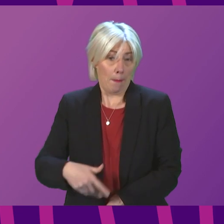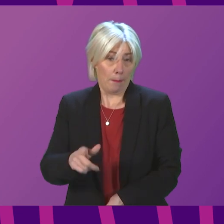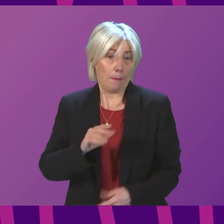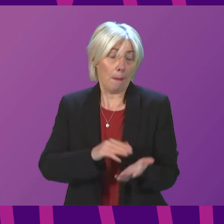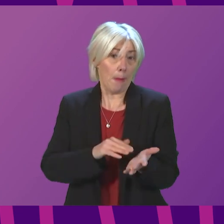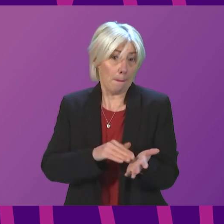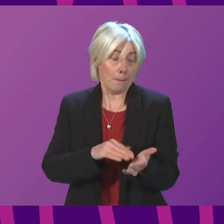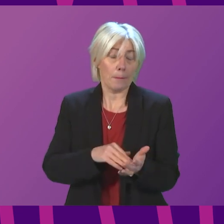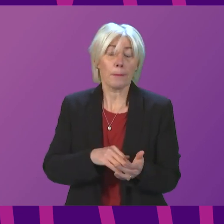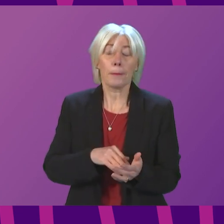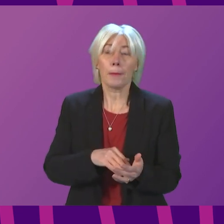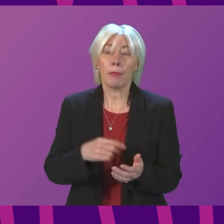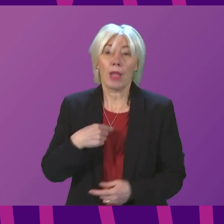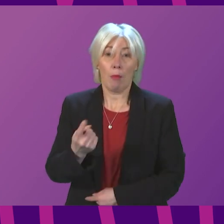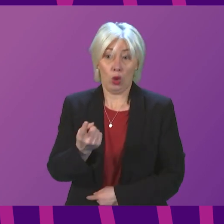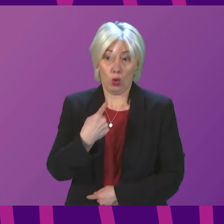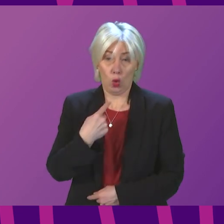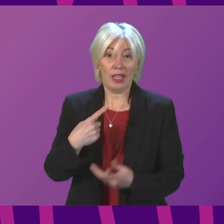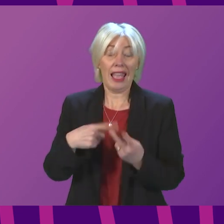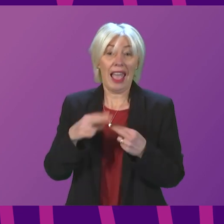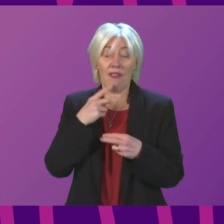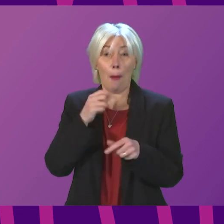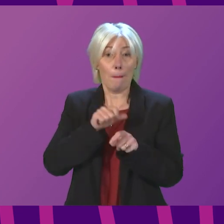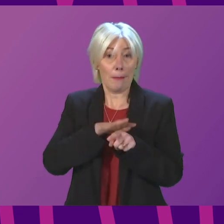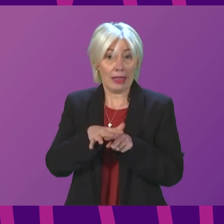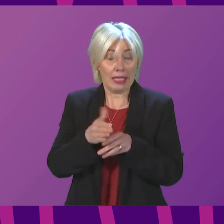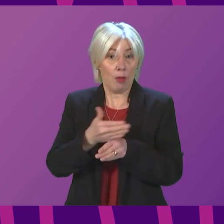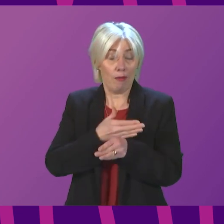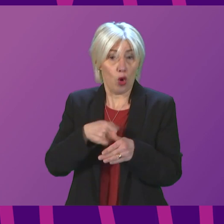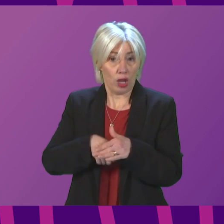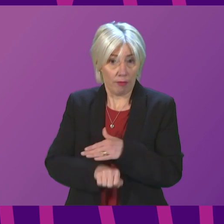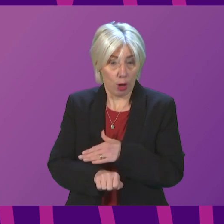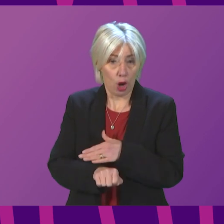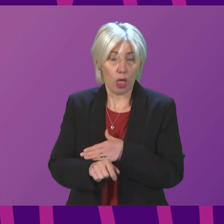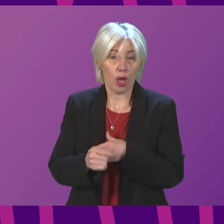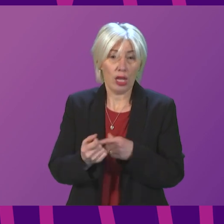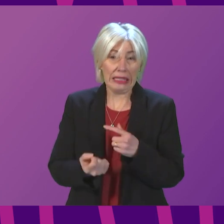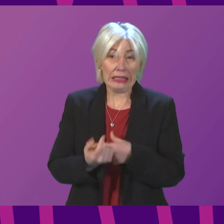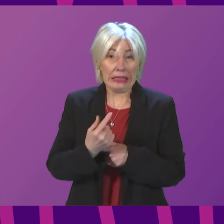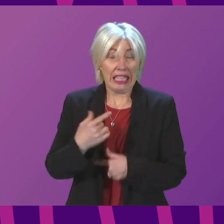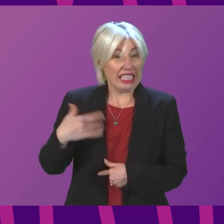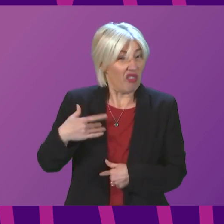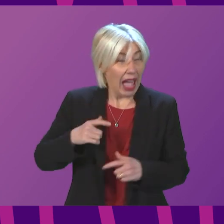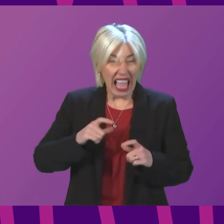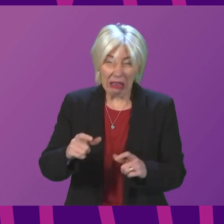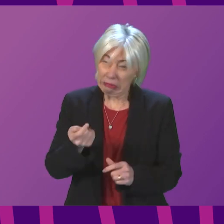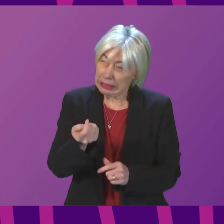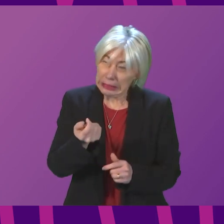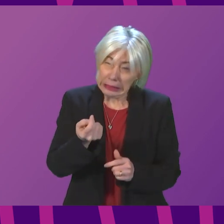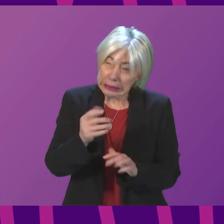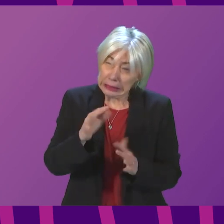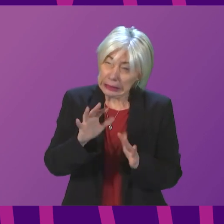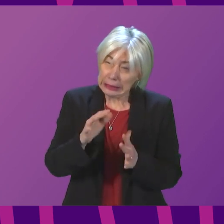I had been told that if I had a bleed before giving birth, the chances were slim that I would survive, and consequently,